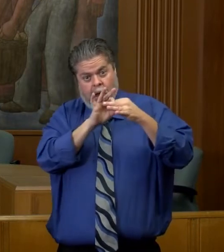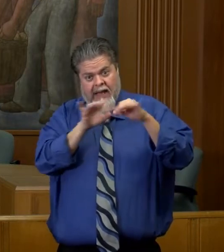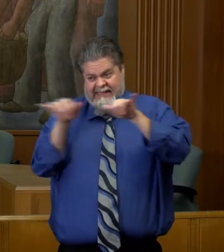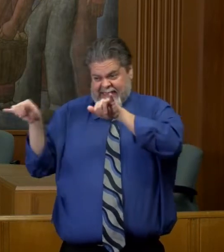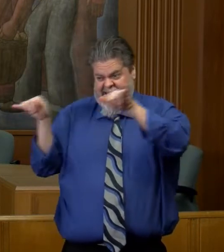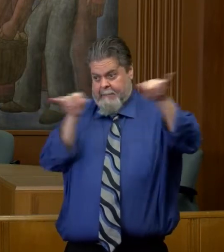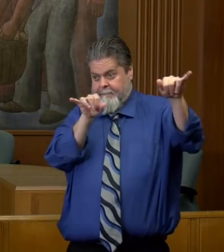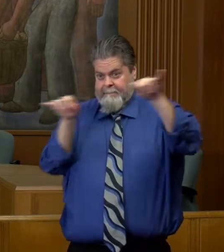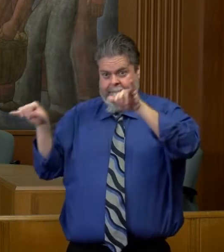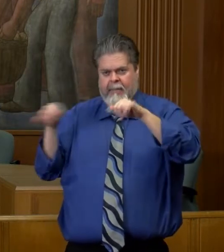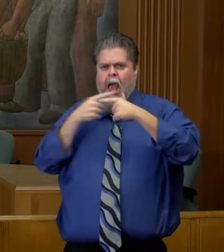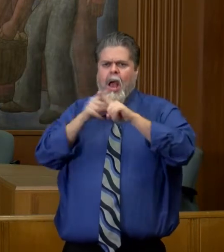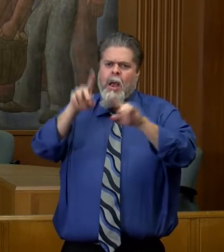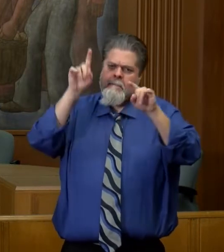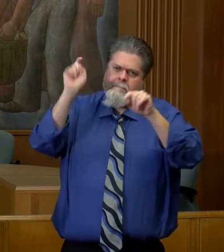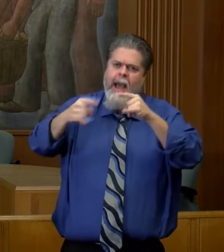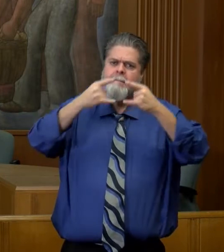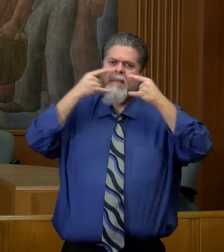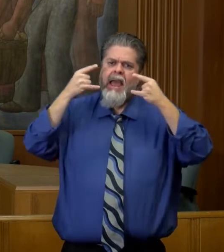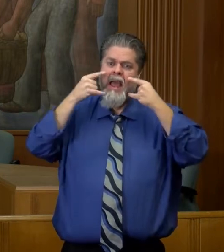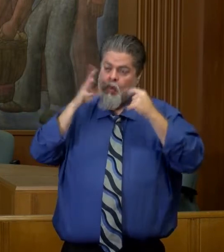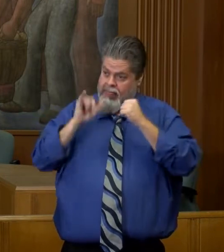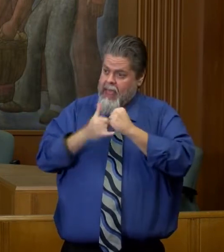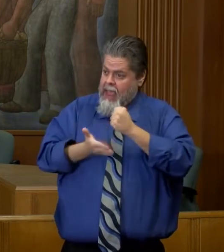citizens of South Dakota should go in there?